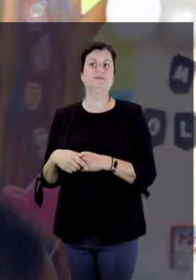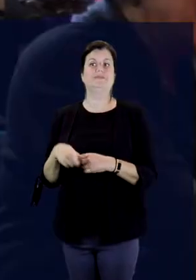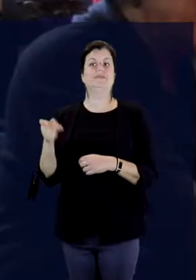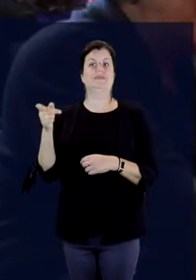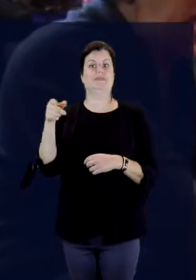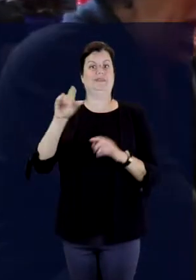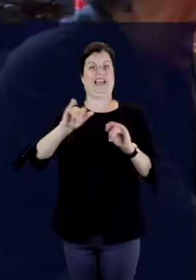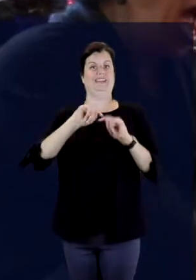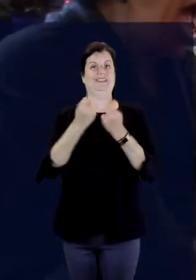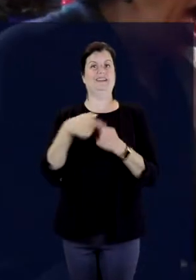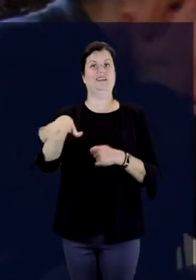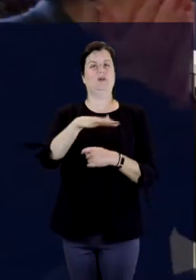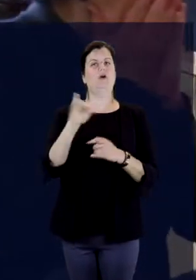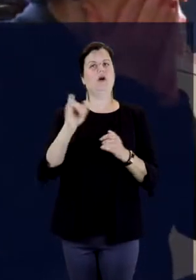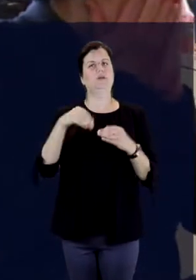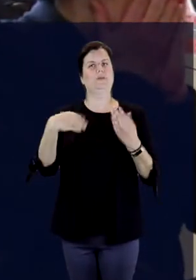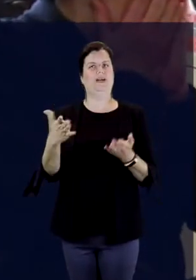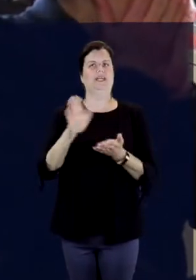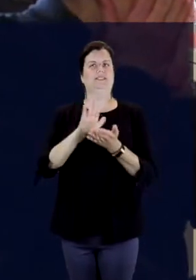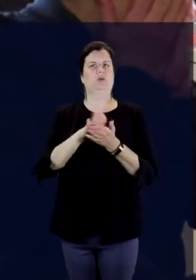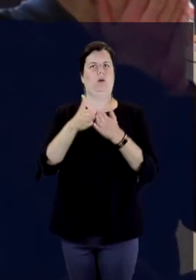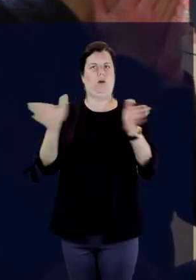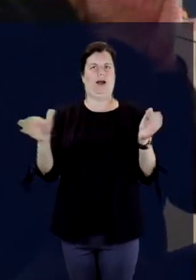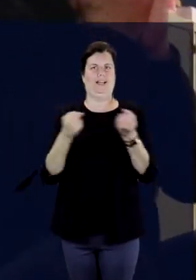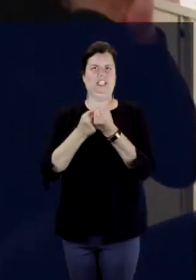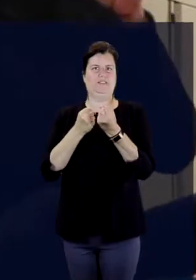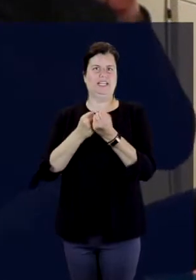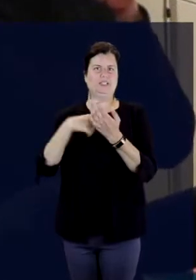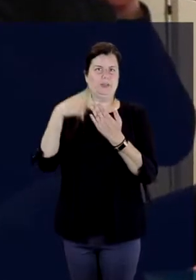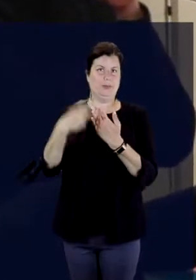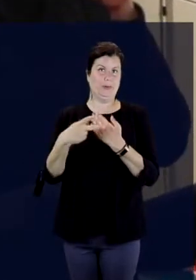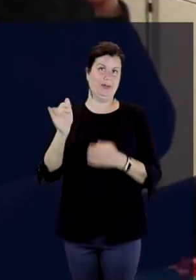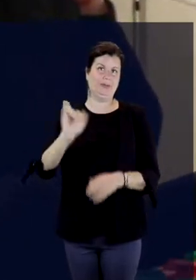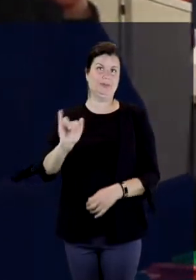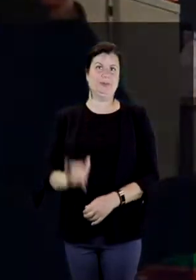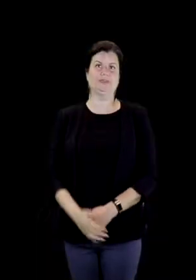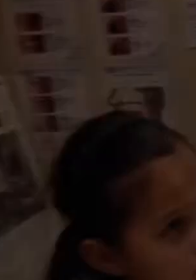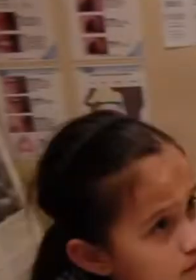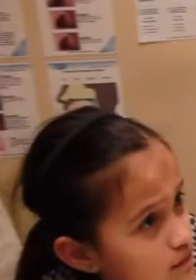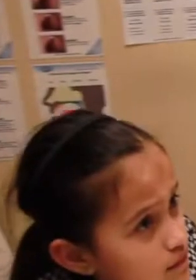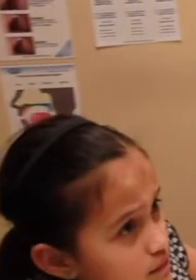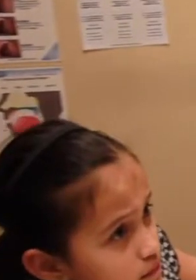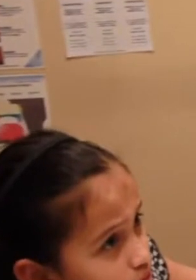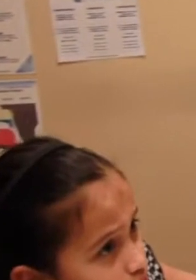team provides school-wide assistance programs with With all of our students.